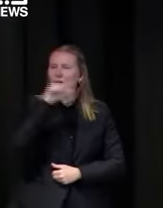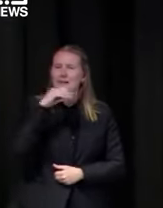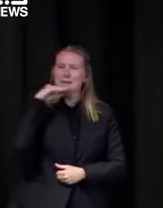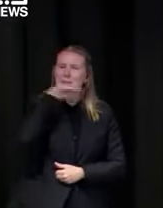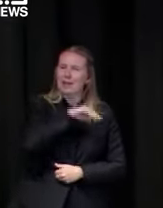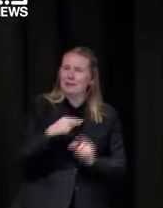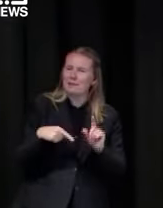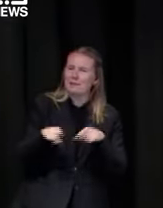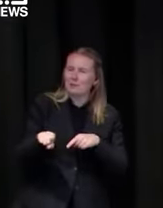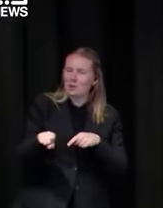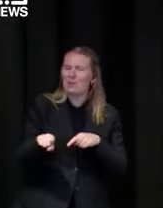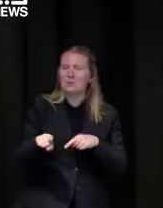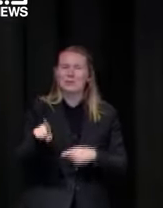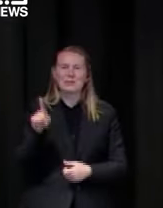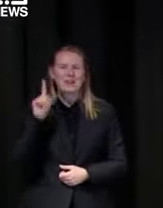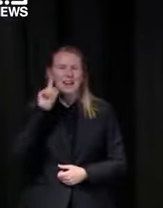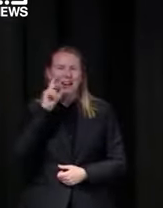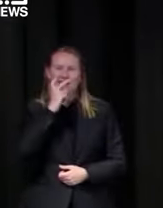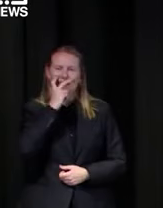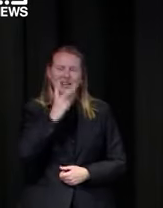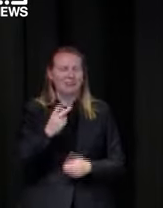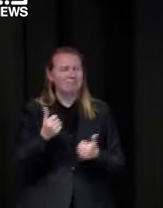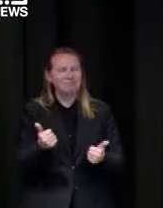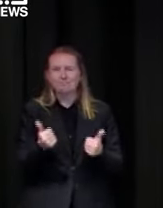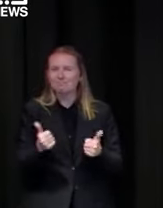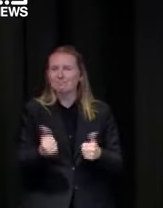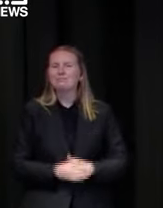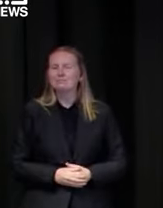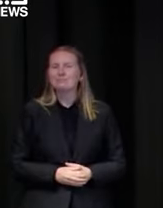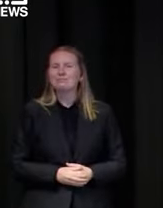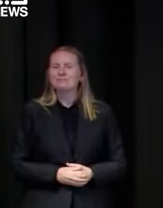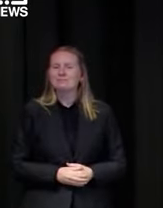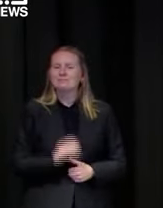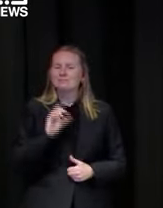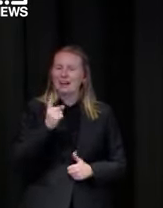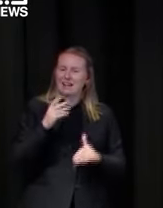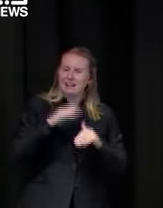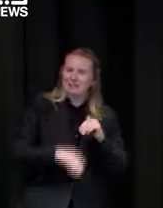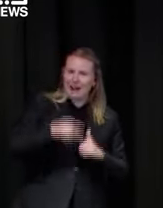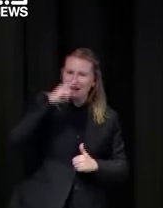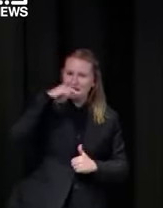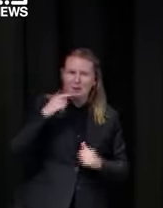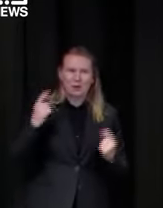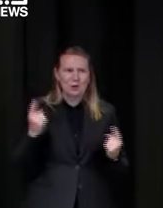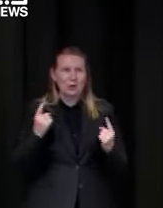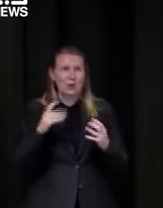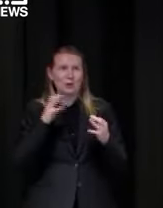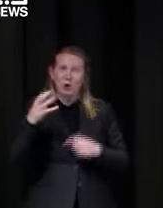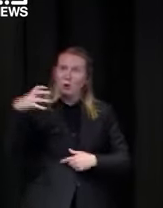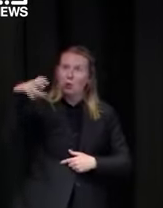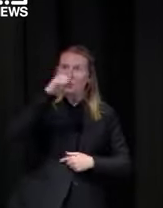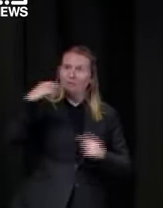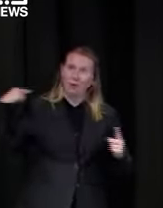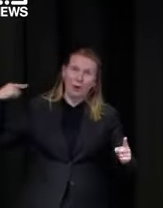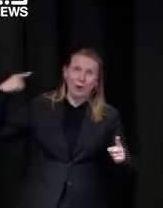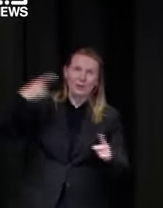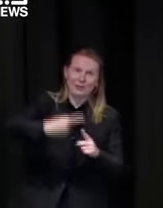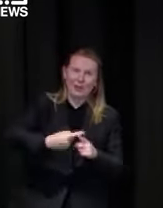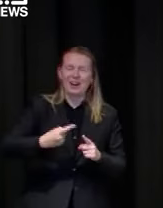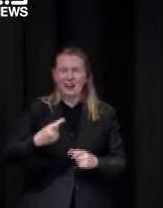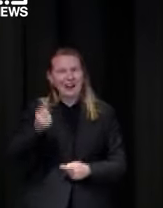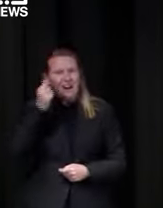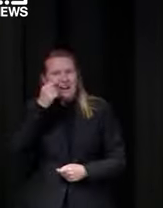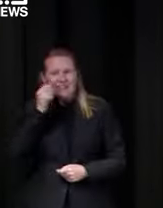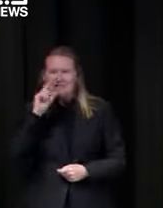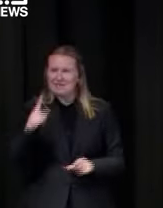last night and uh on the point though of long suffering like we're all long suffering so let's not any of us do